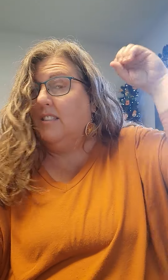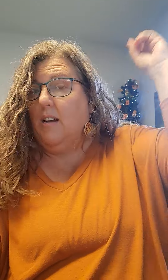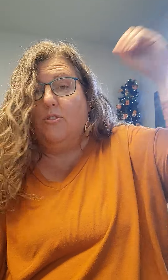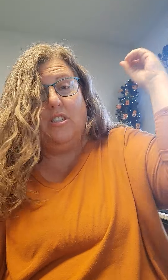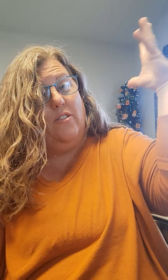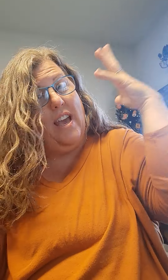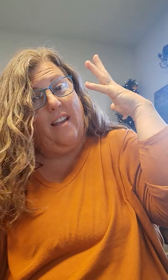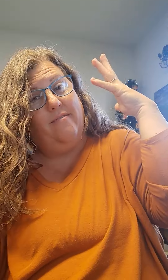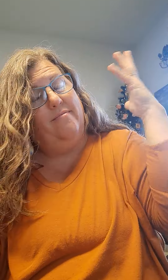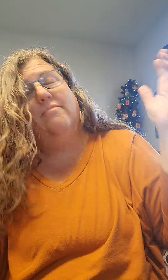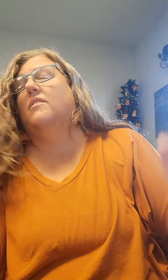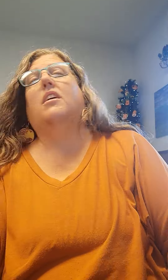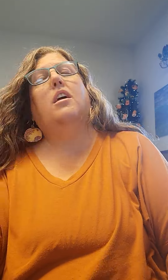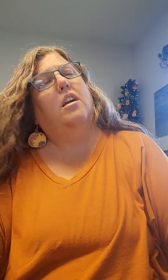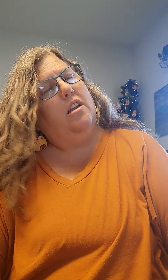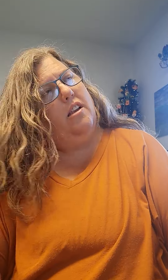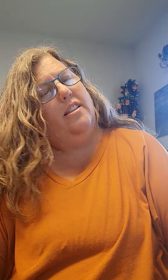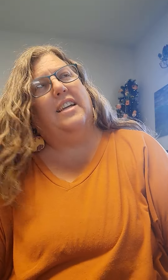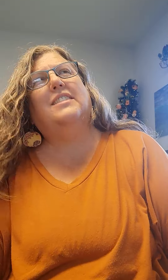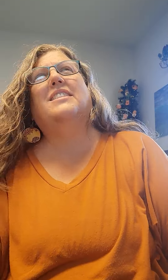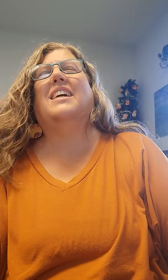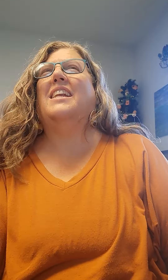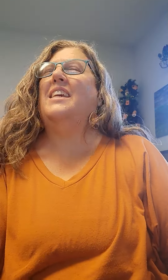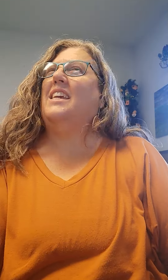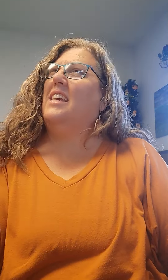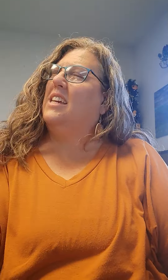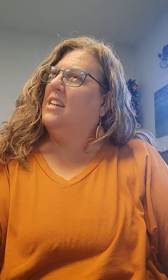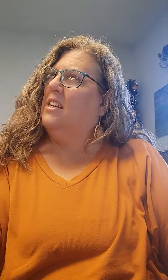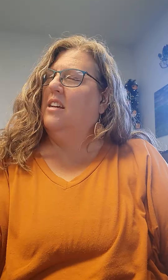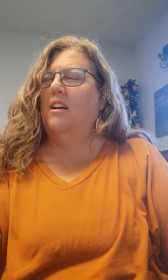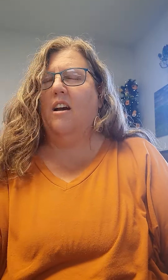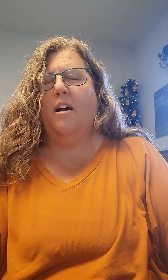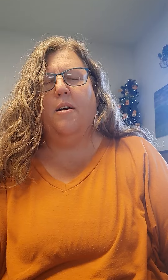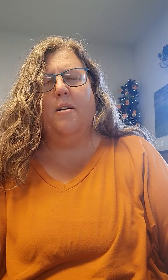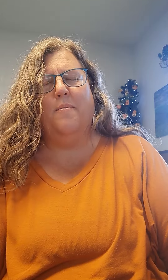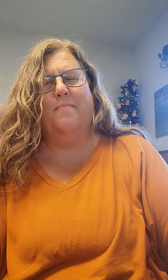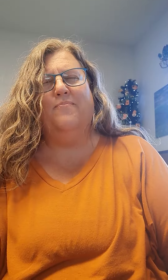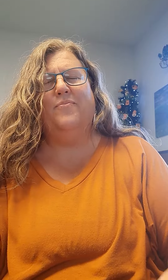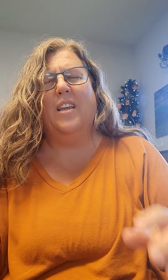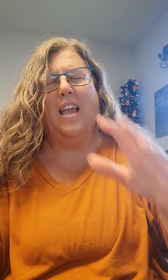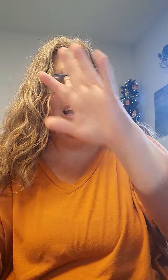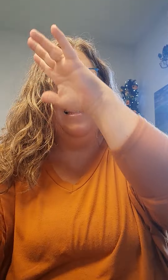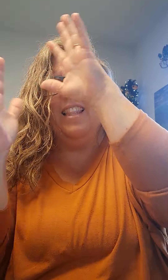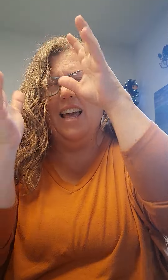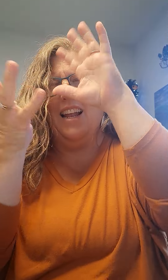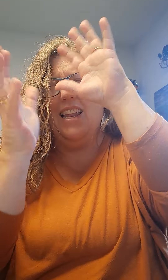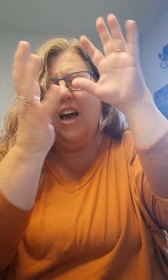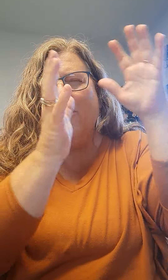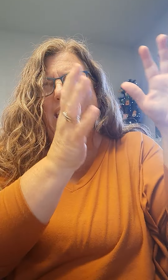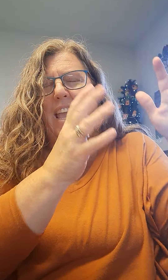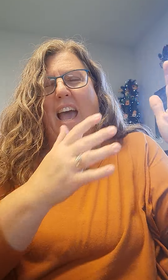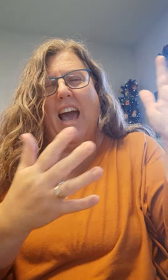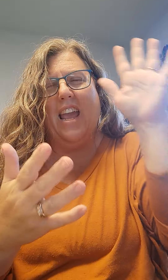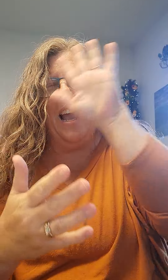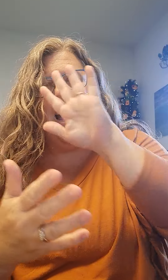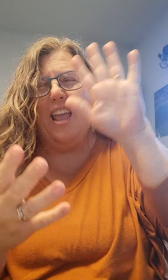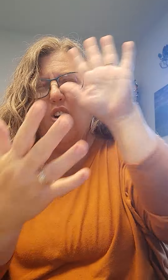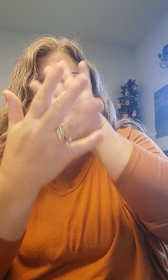some just do that. That's sunny, cloudy. I also